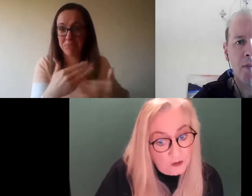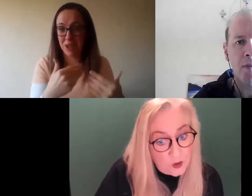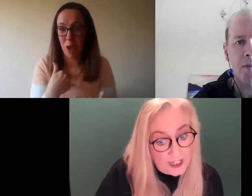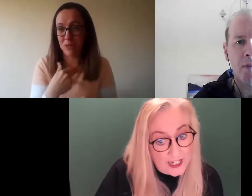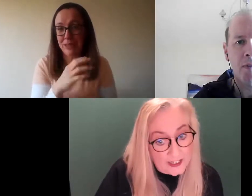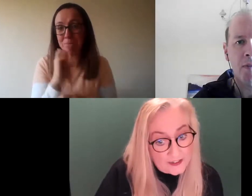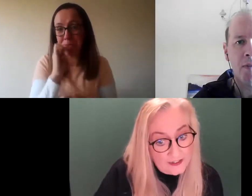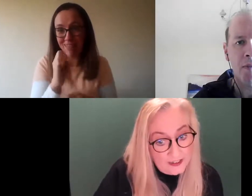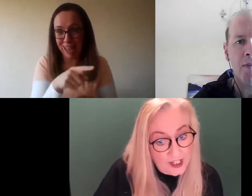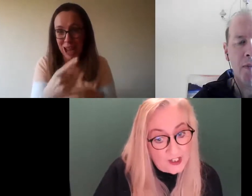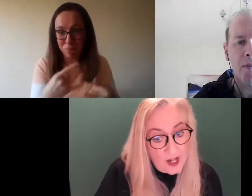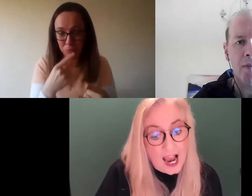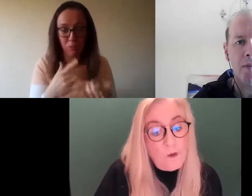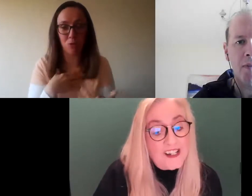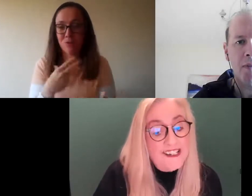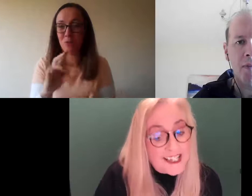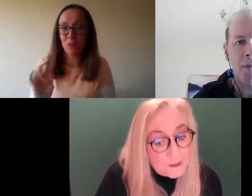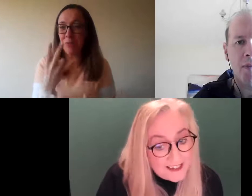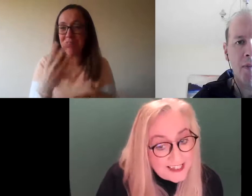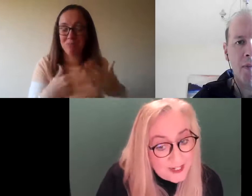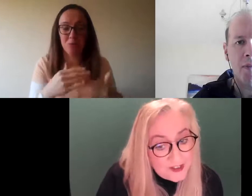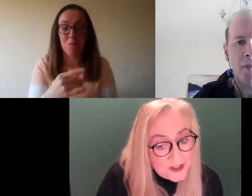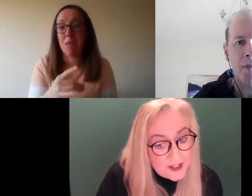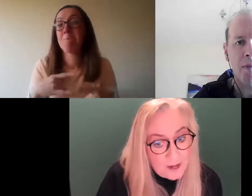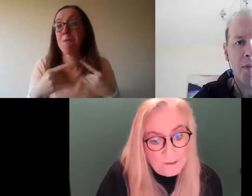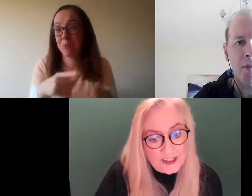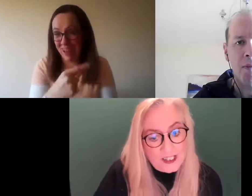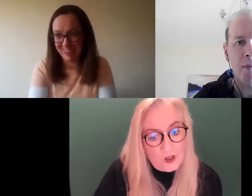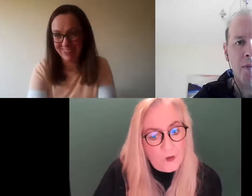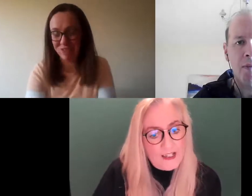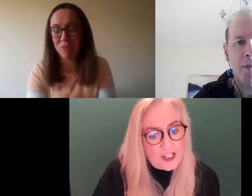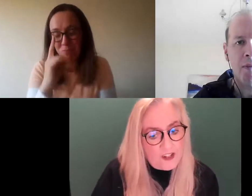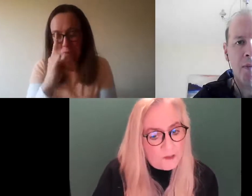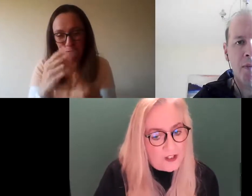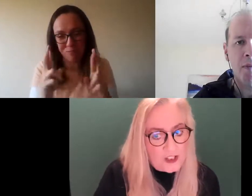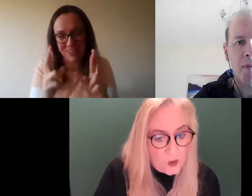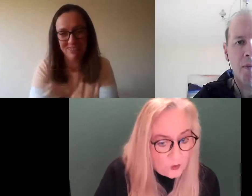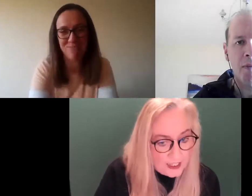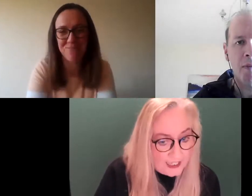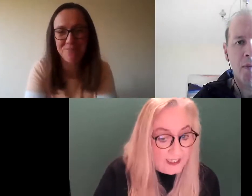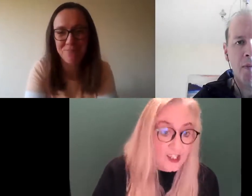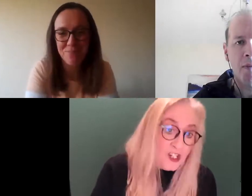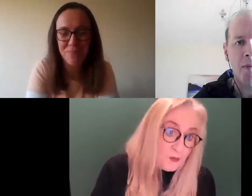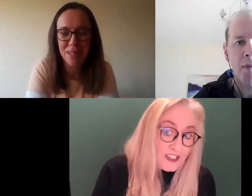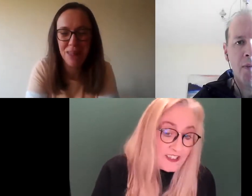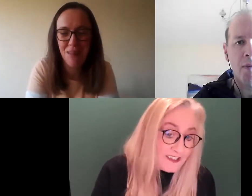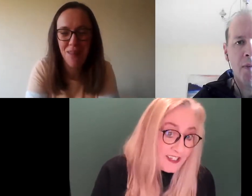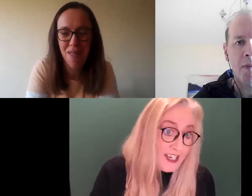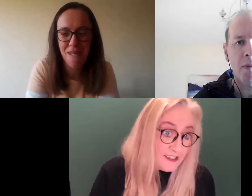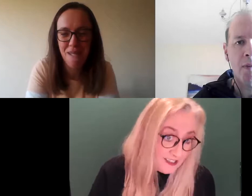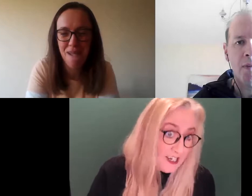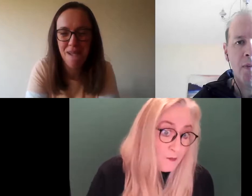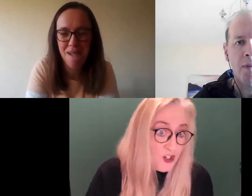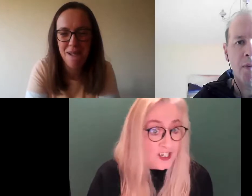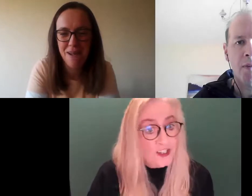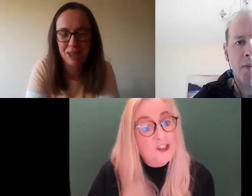got the ball rolling on it. I wasn't expecting him to do that, but the way that he responded so quickly to what it is that